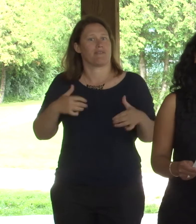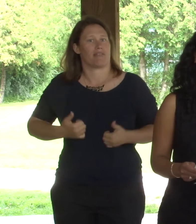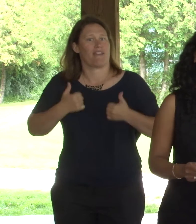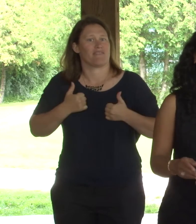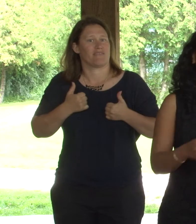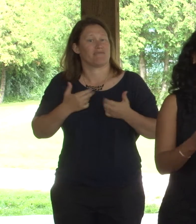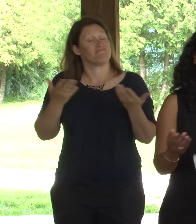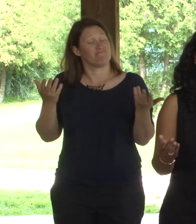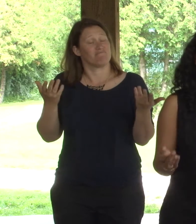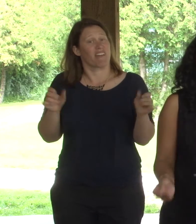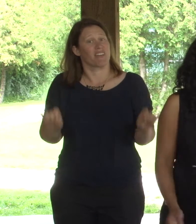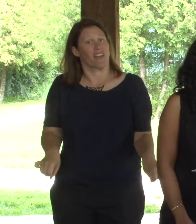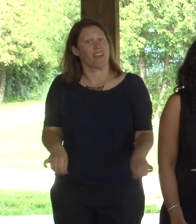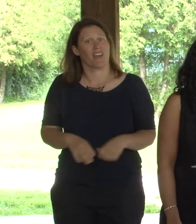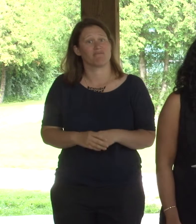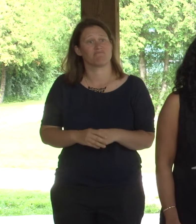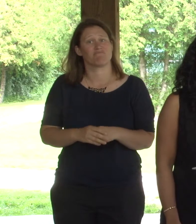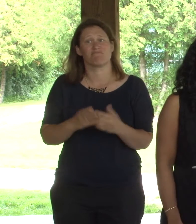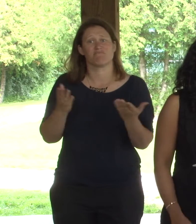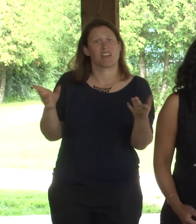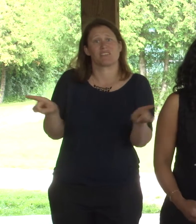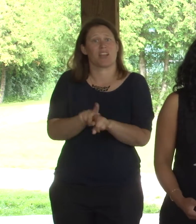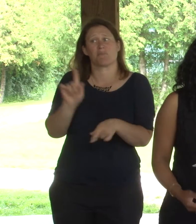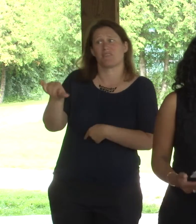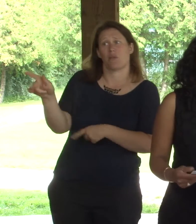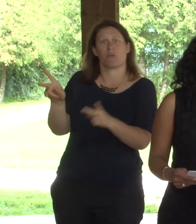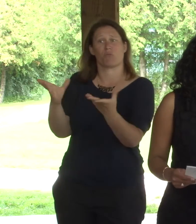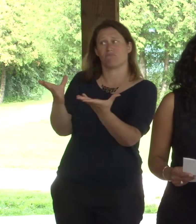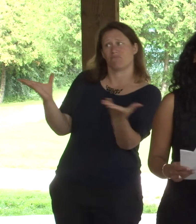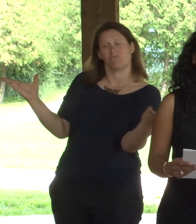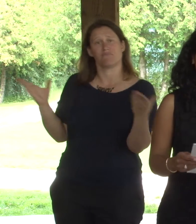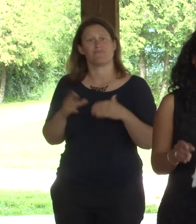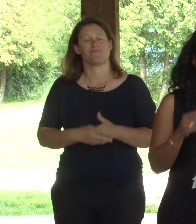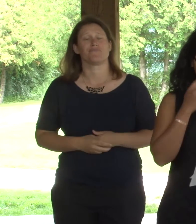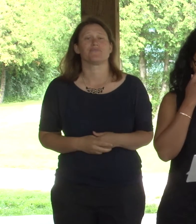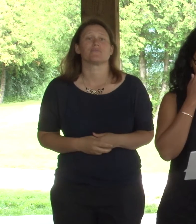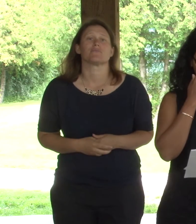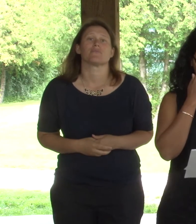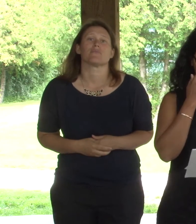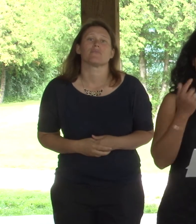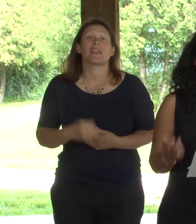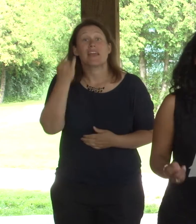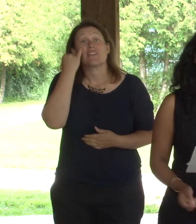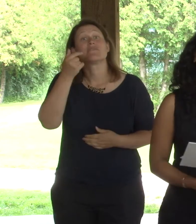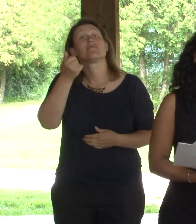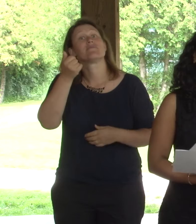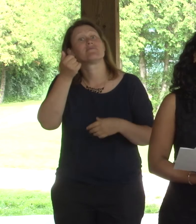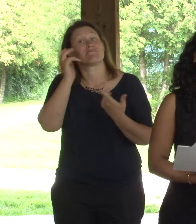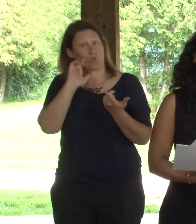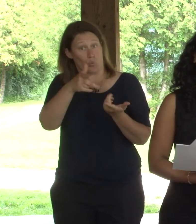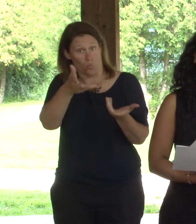Just like everybody, every other normal person. Now, whether you're taking care of a loved one or looking for a protection for yourself,